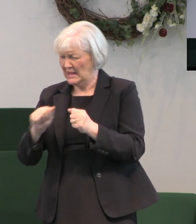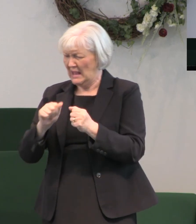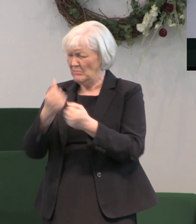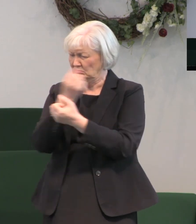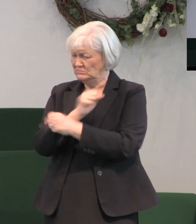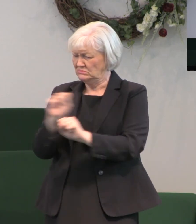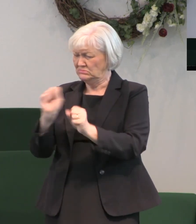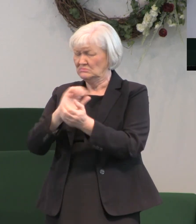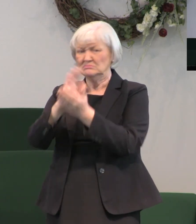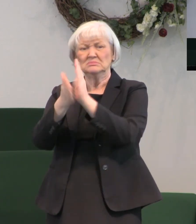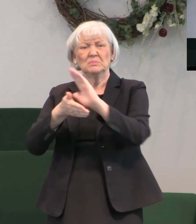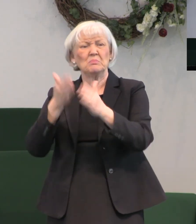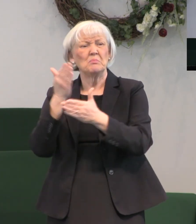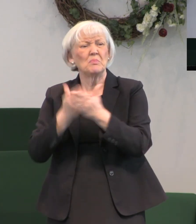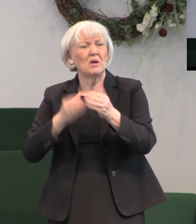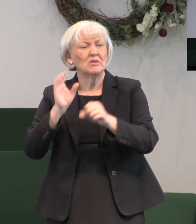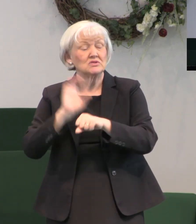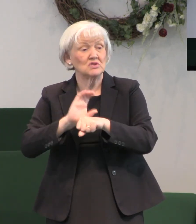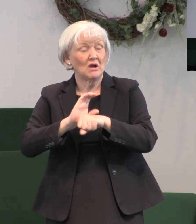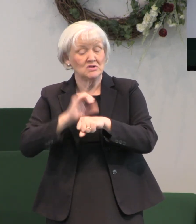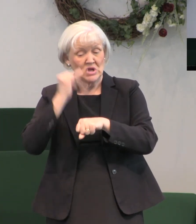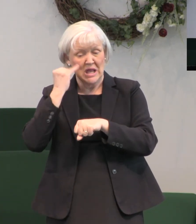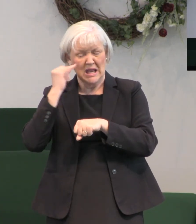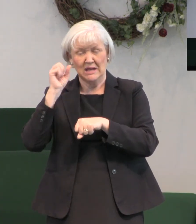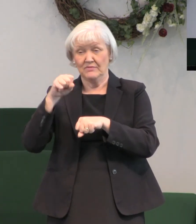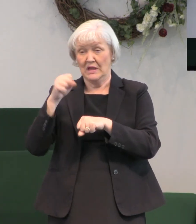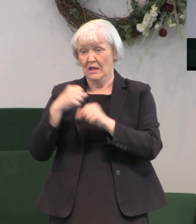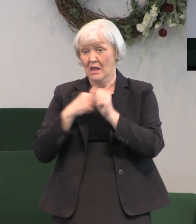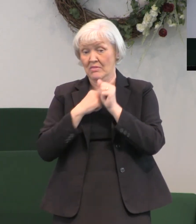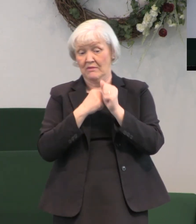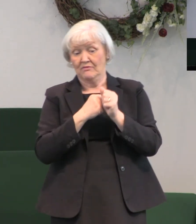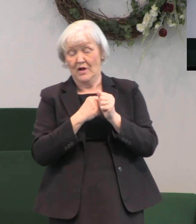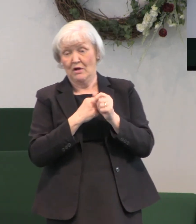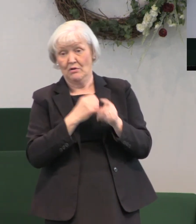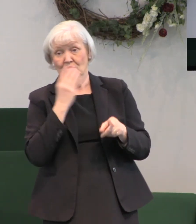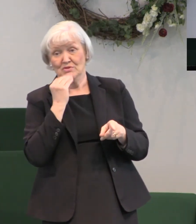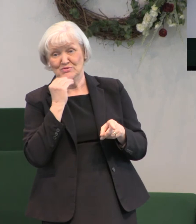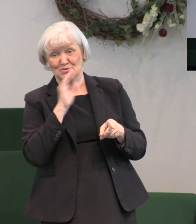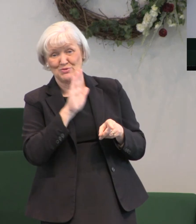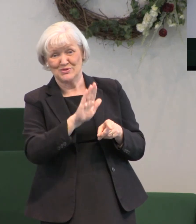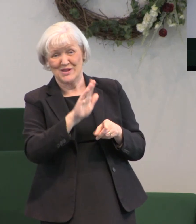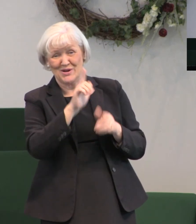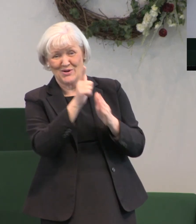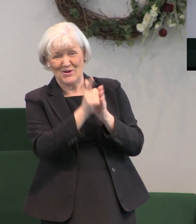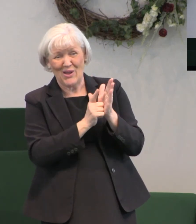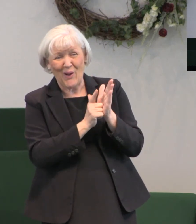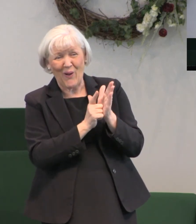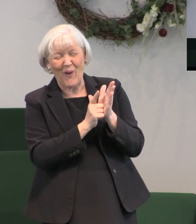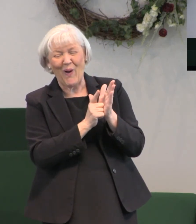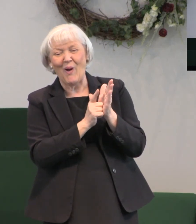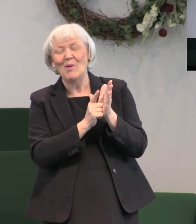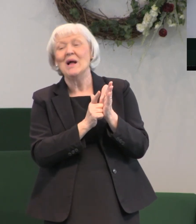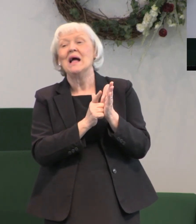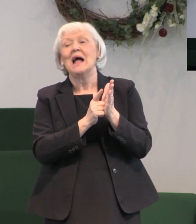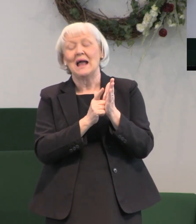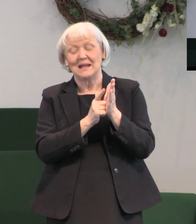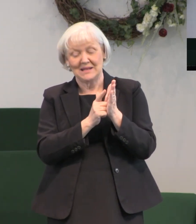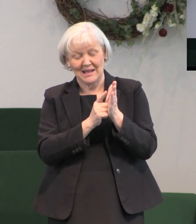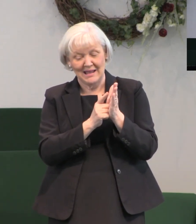and if they could whether they had to follow the Jewish law or not and they came to the conclusion